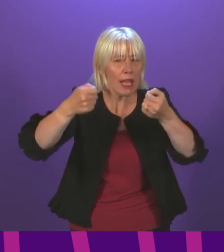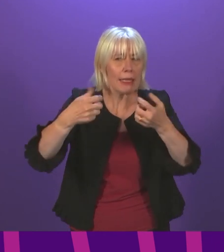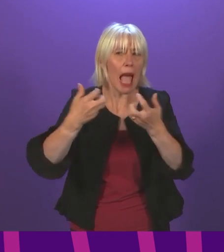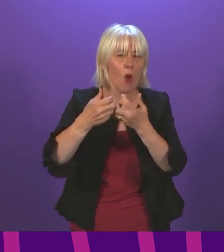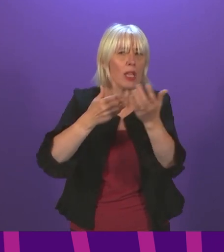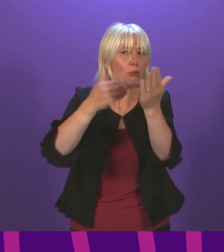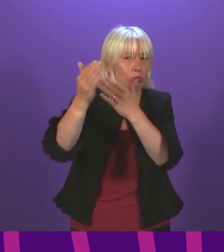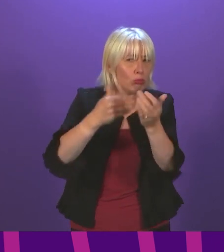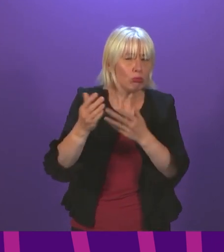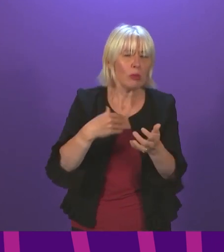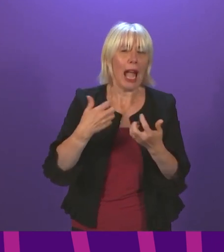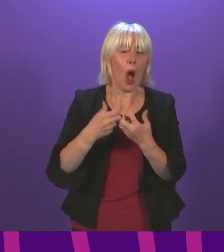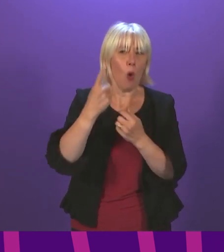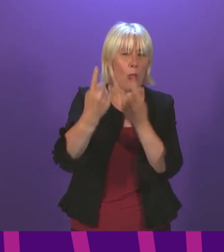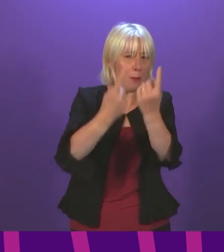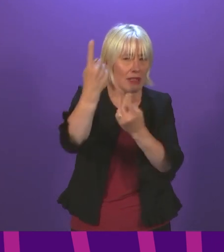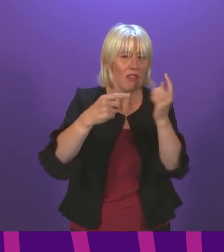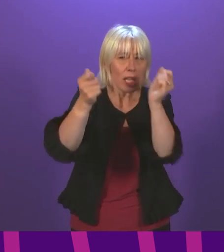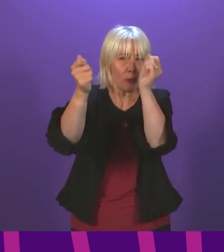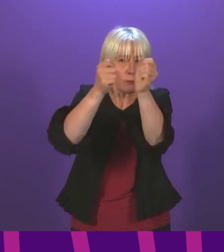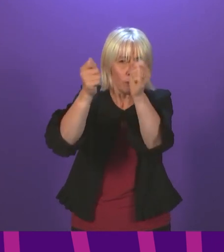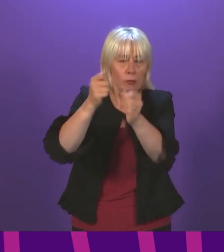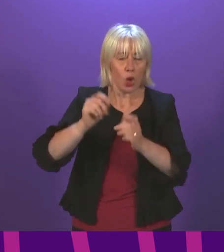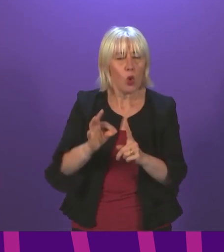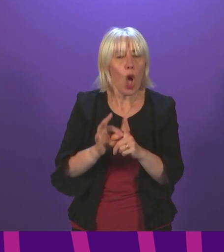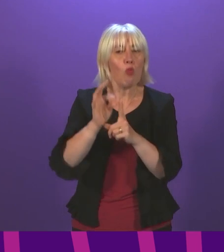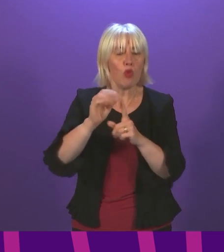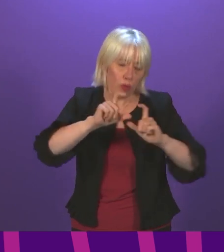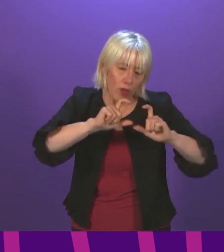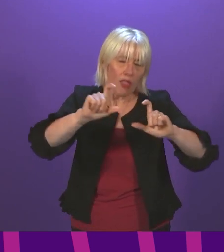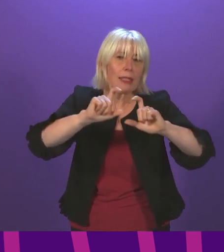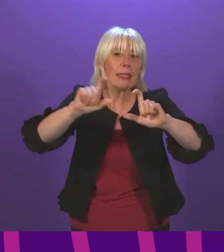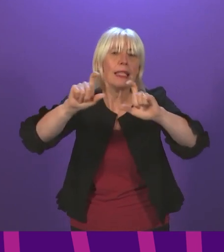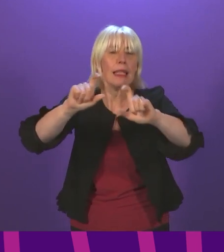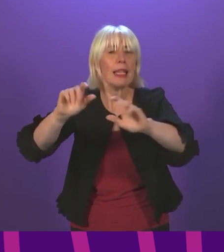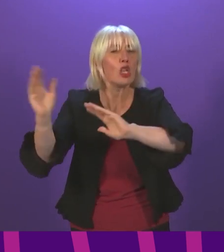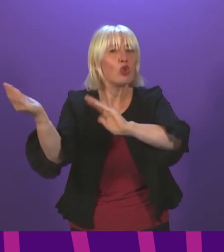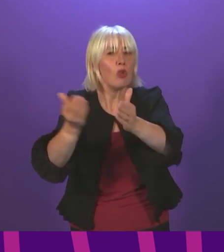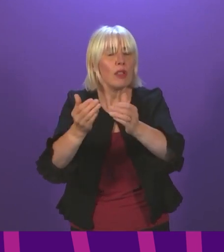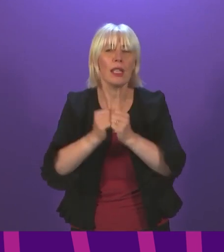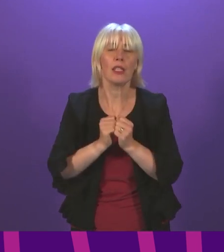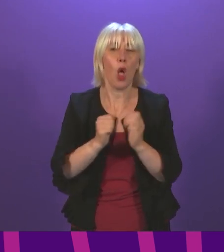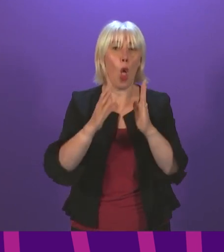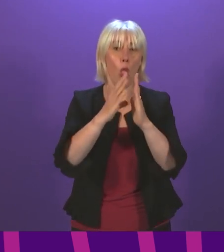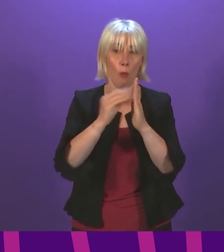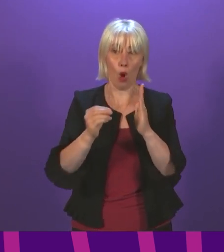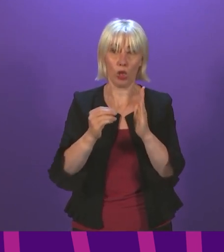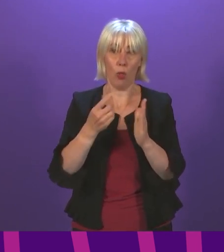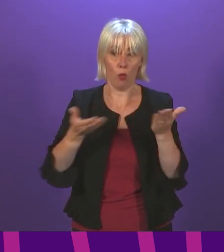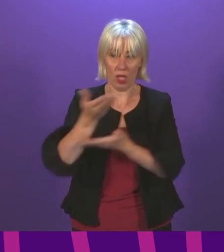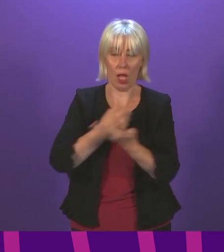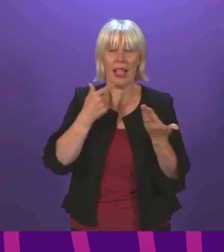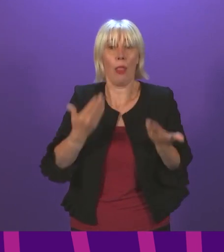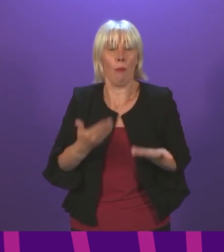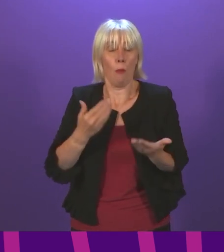or they can make these changes that improve the sustainability of the services. The kind of model that is being discussed here is one that already